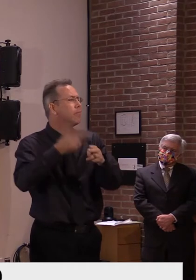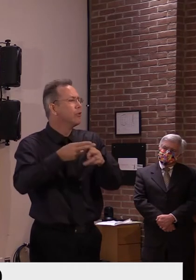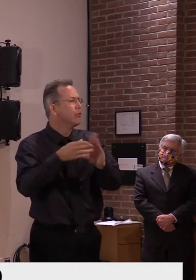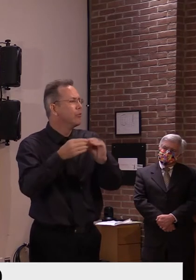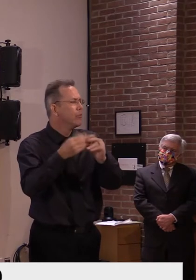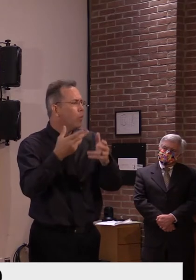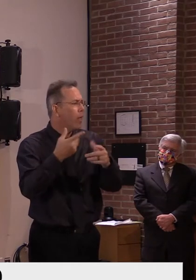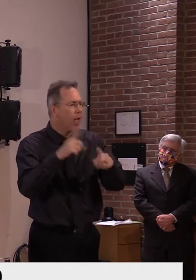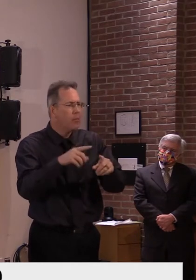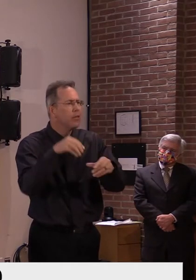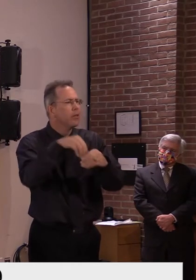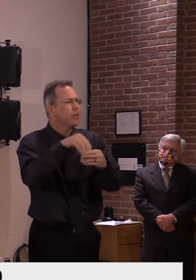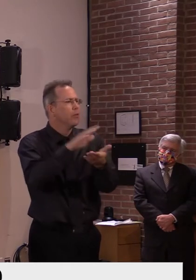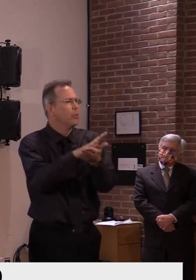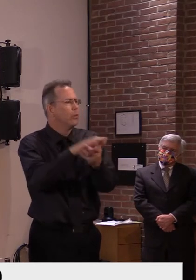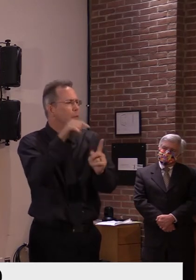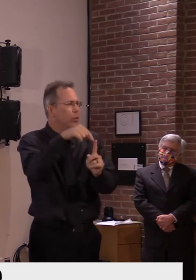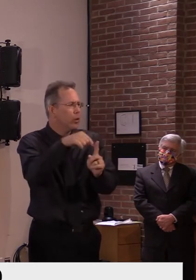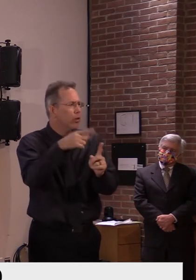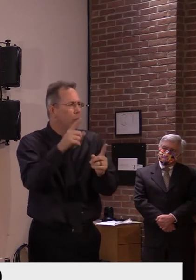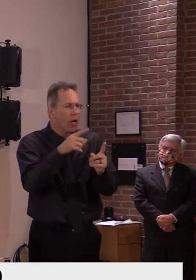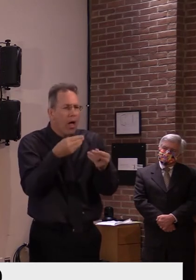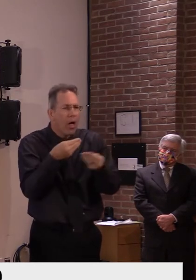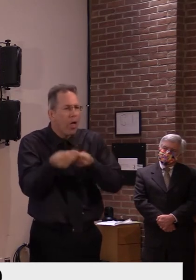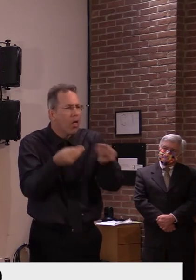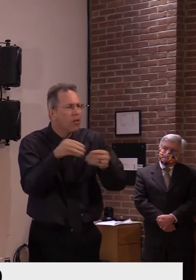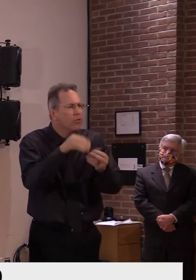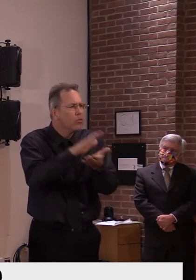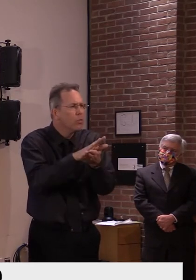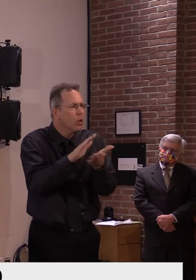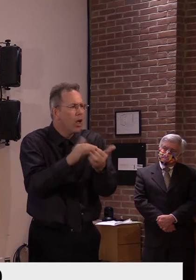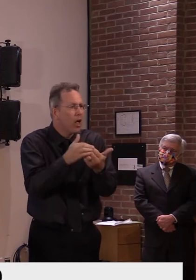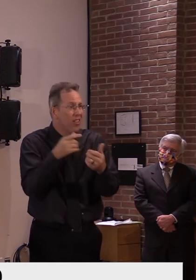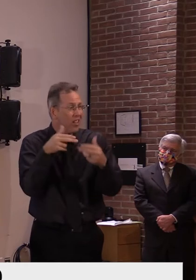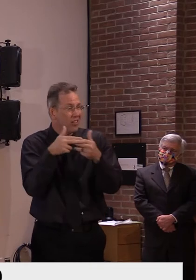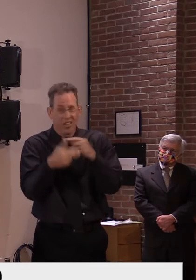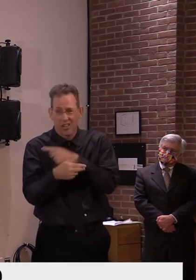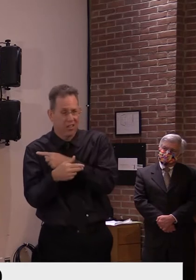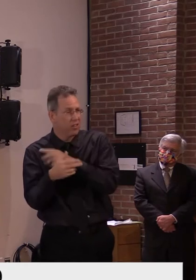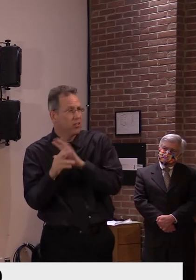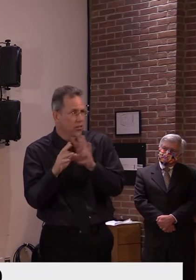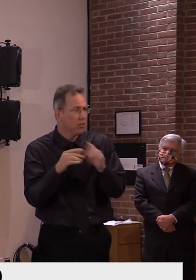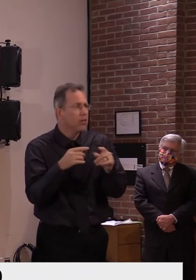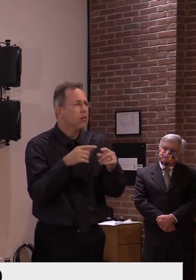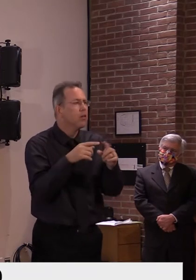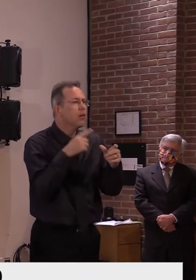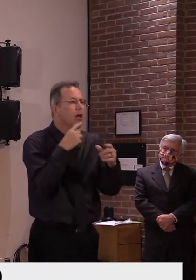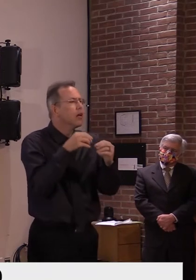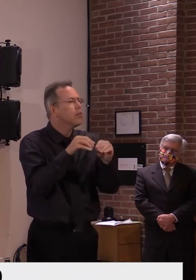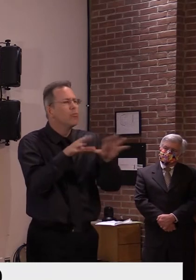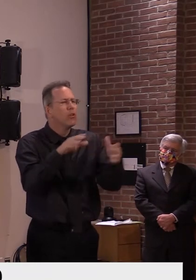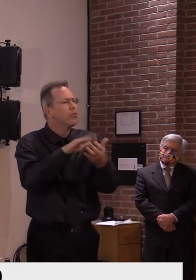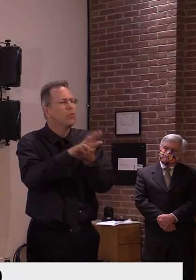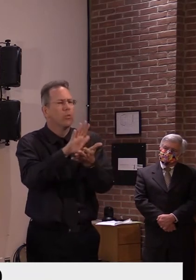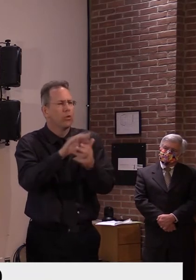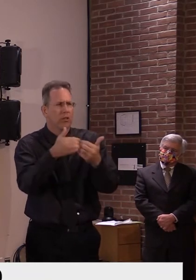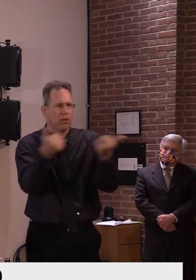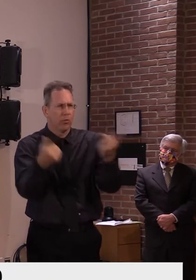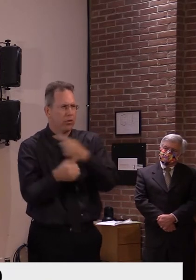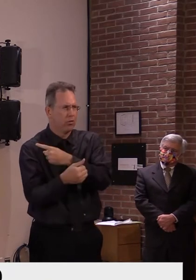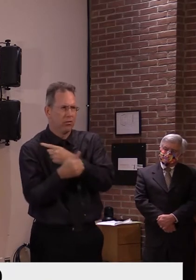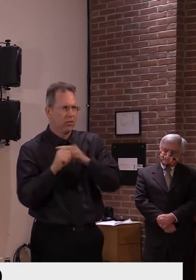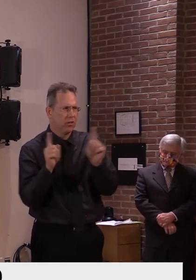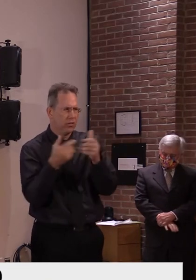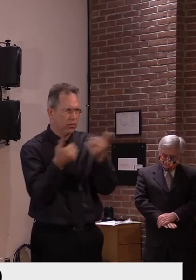Uh, majority of these schools, there is no transmission within the school. The schools are quarantining those